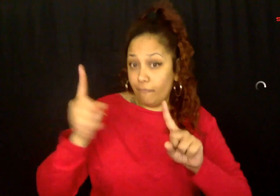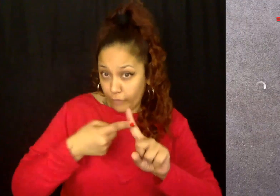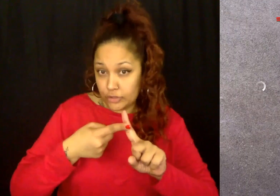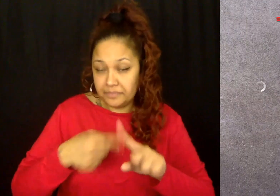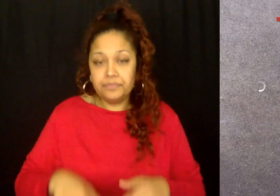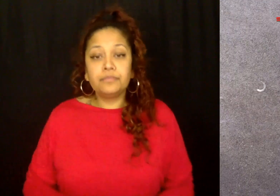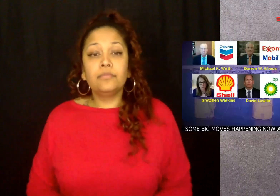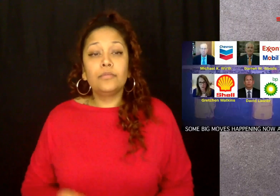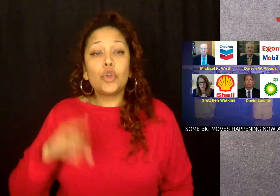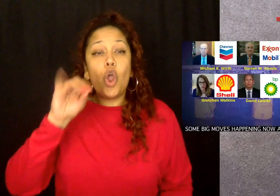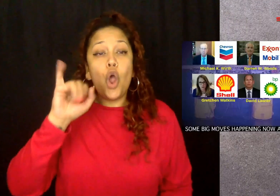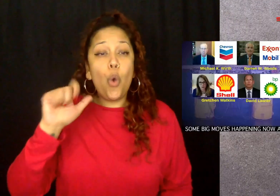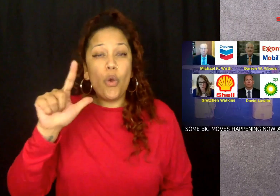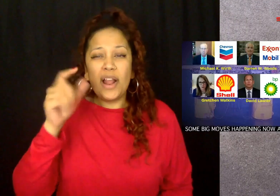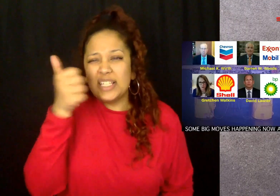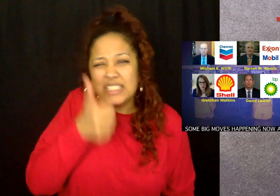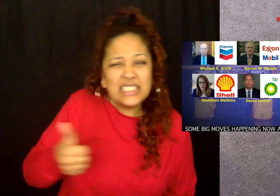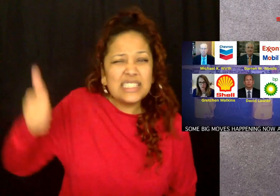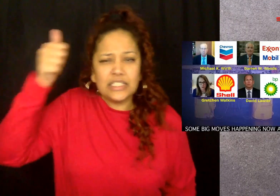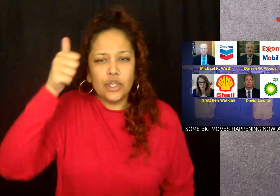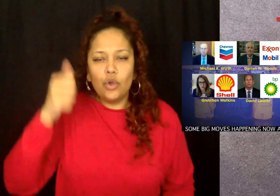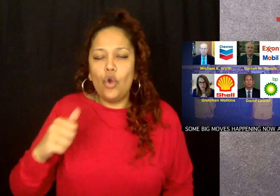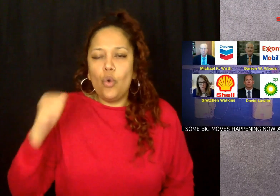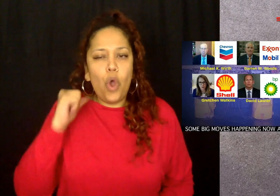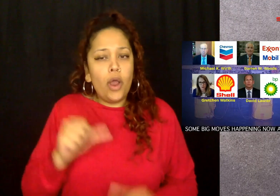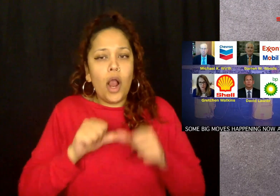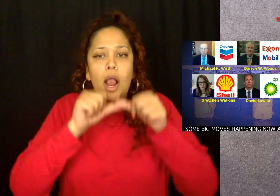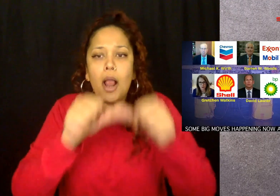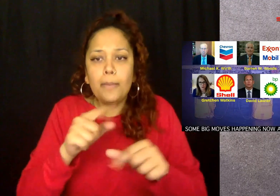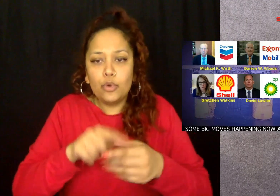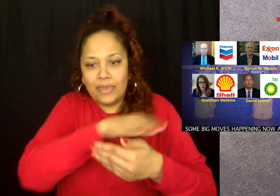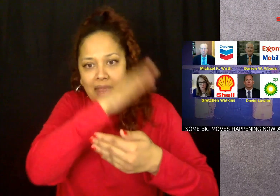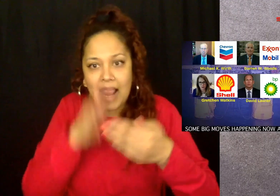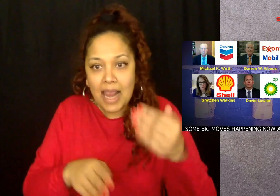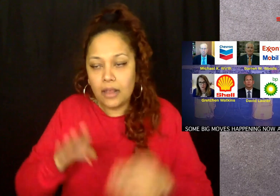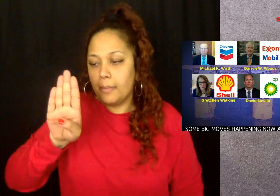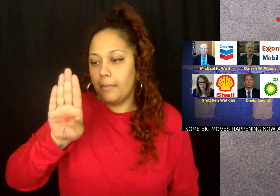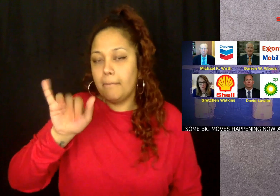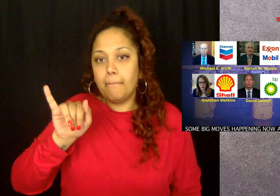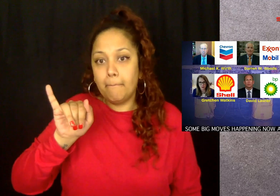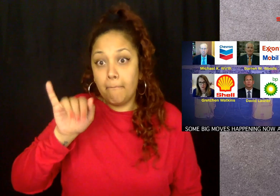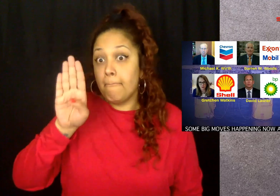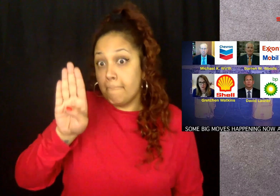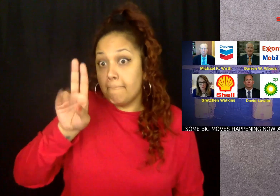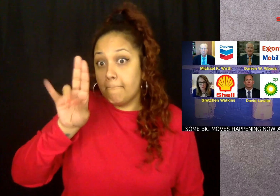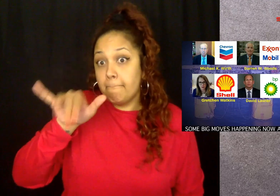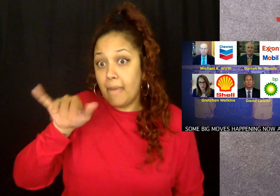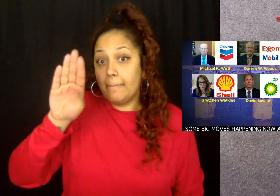The first is oil executives won't commit to ending buybacks.